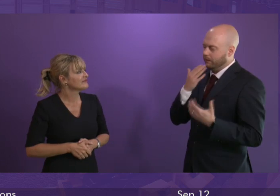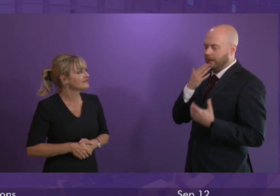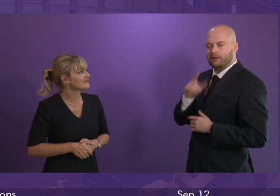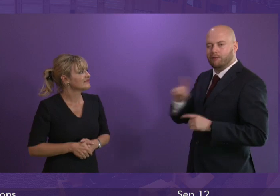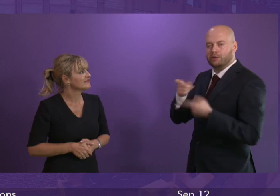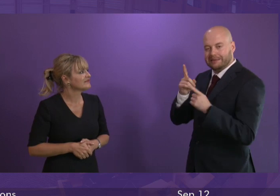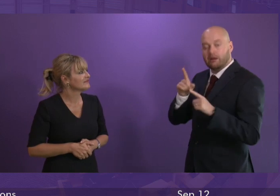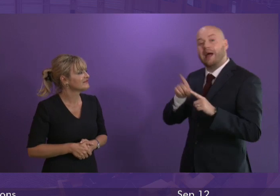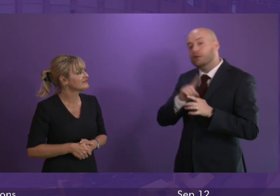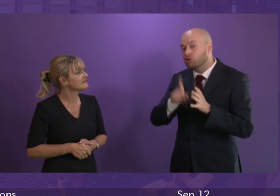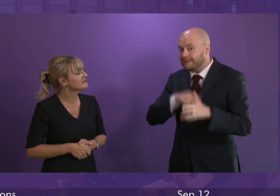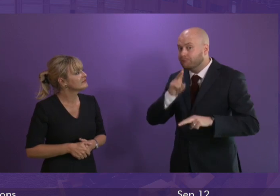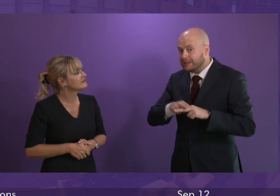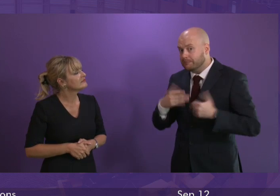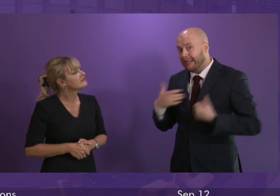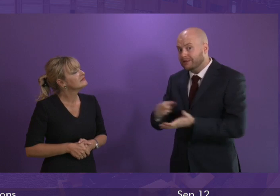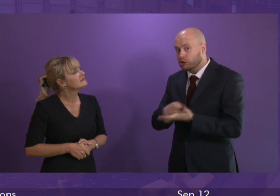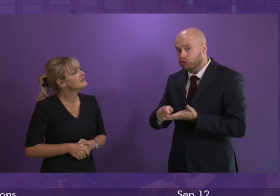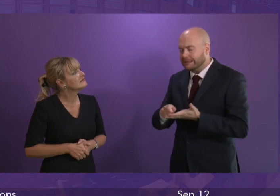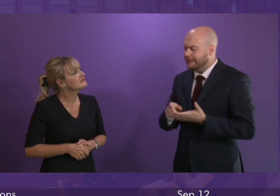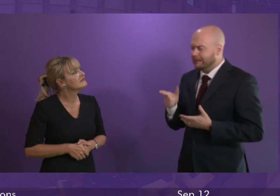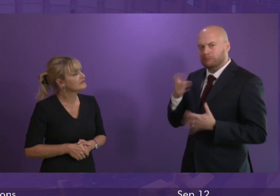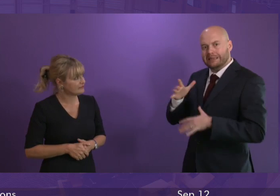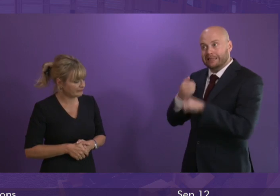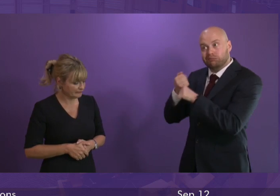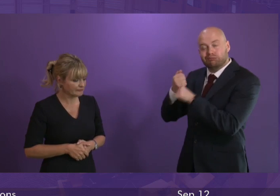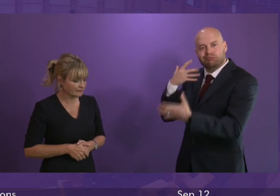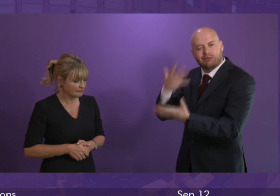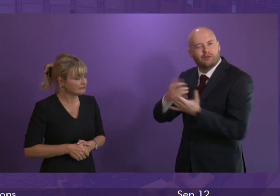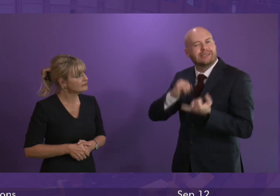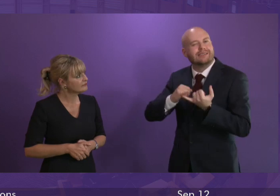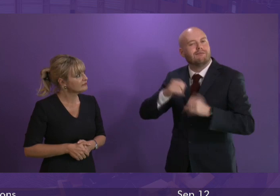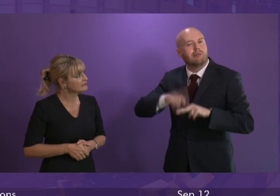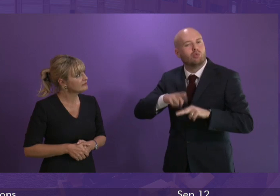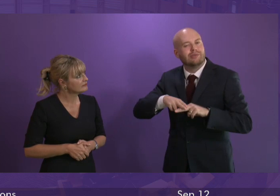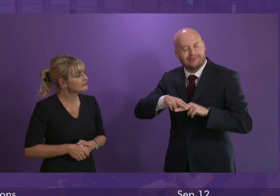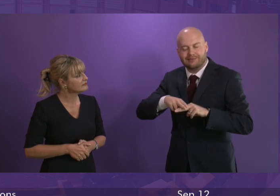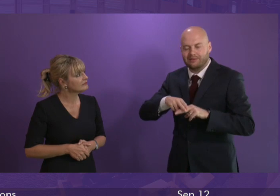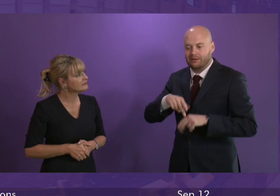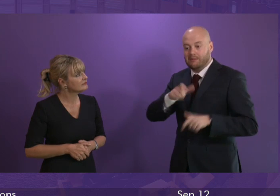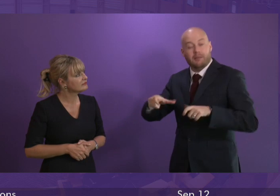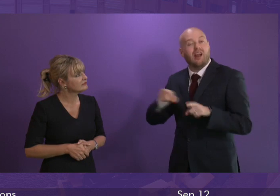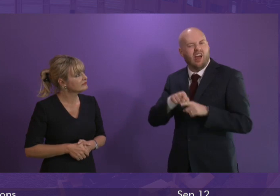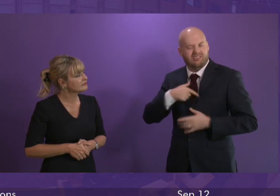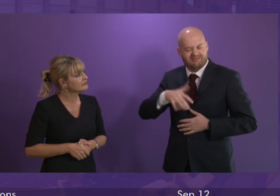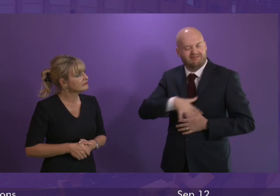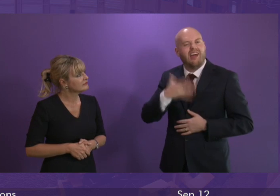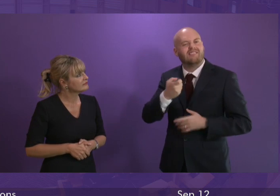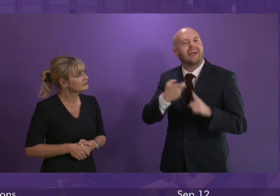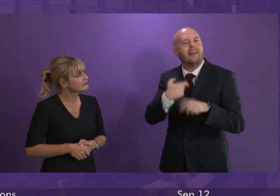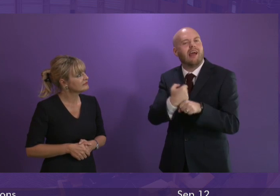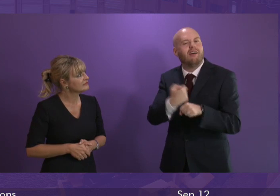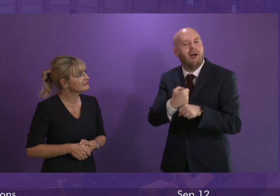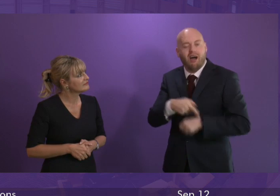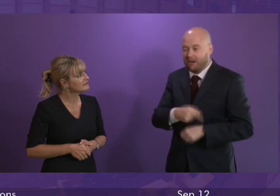Freeman for listening to cystic fibrosis campaigners like my constituent Kelly Gallagher and agreeing a deal with Vertex